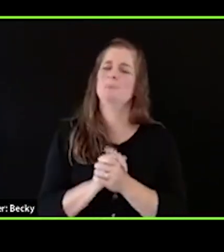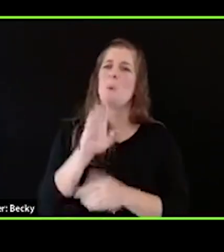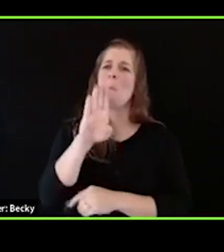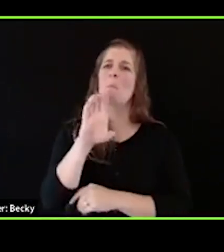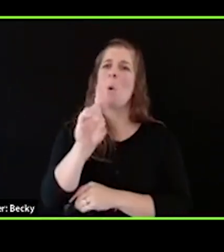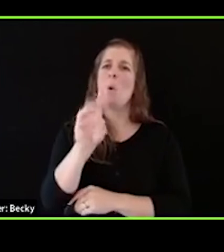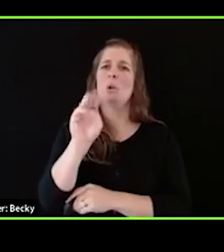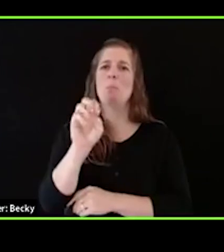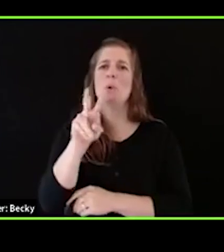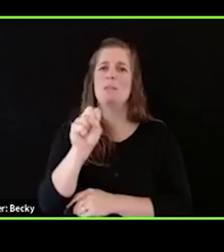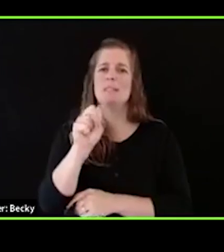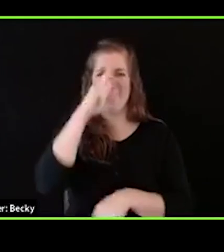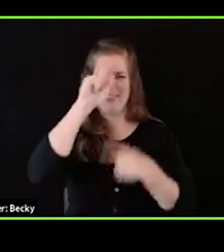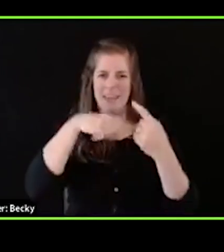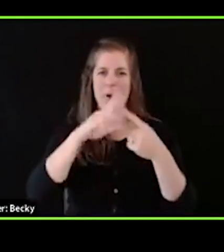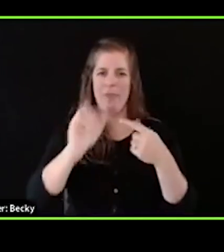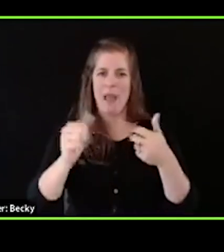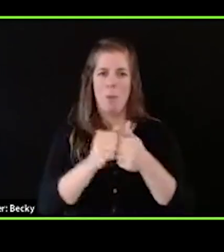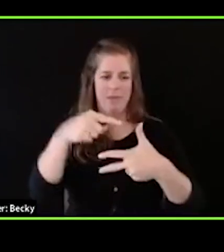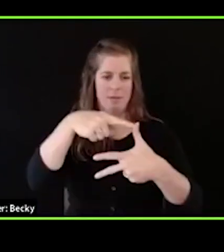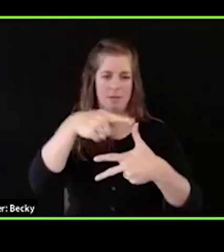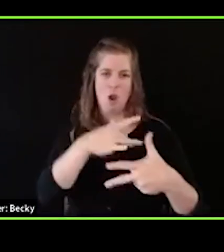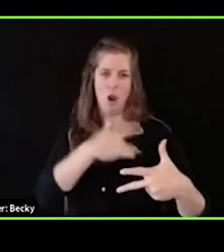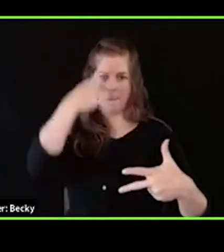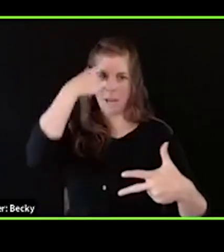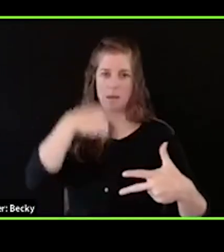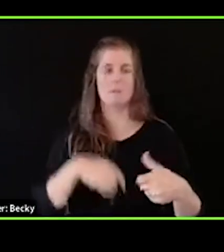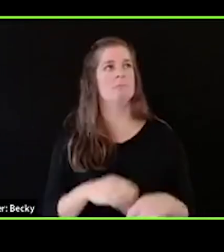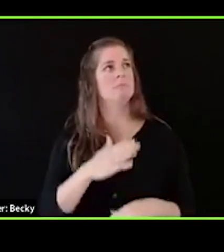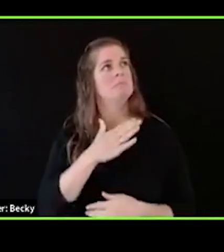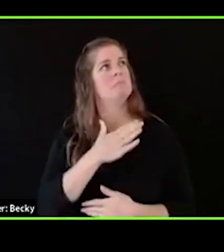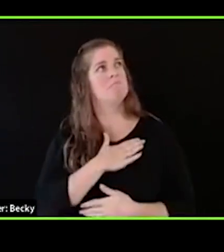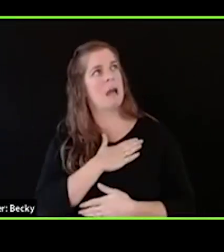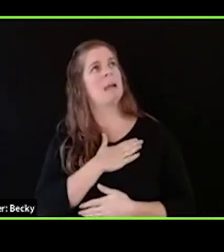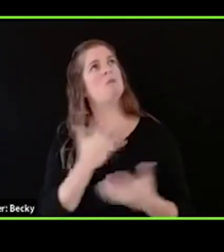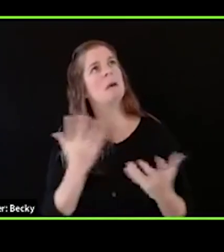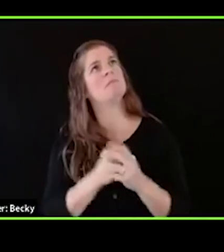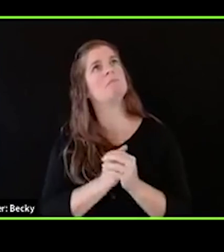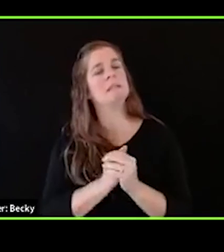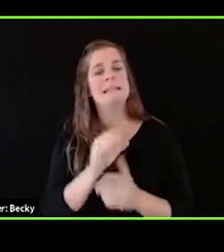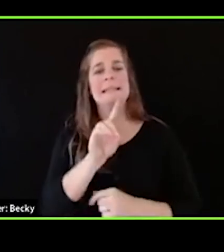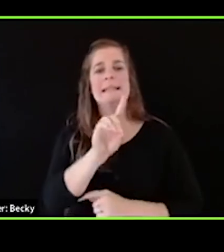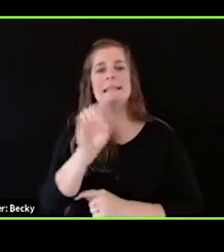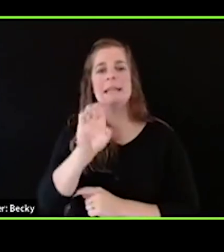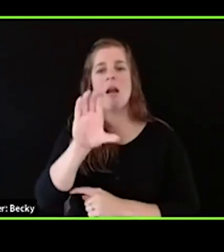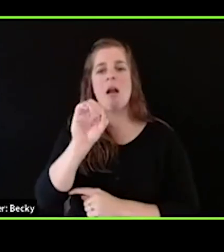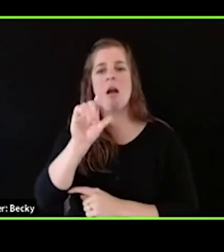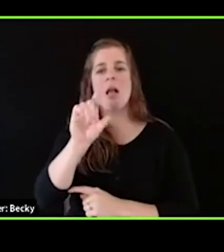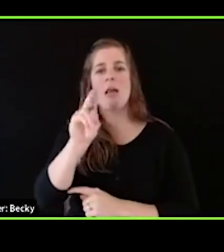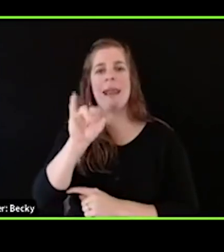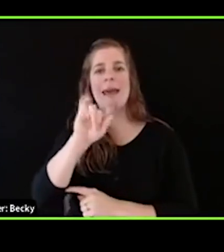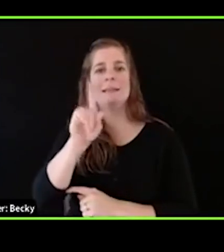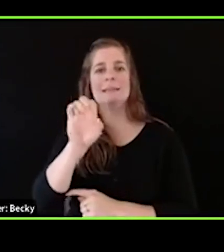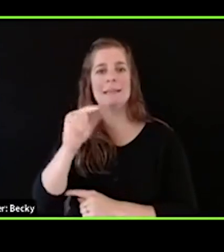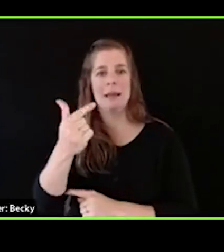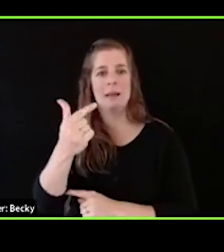start with hearts and minds. For me, a bold move has been decolonizing to the best that I can, my own heart and mind,